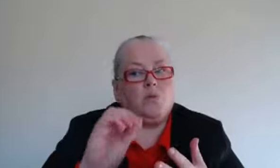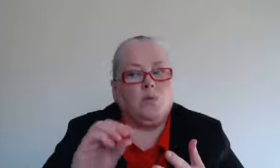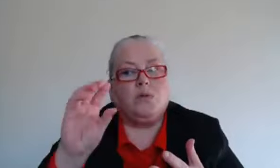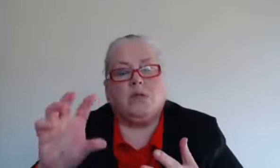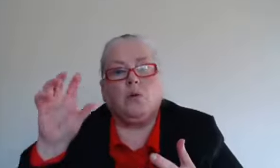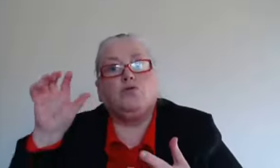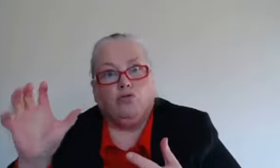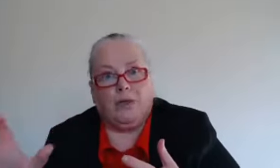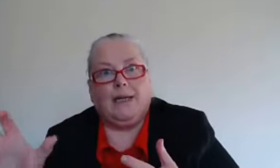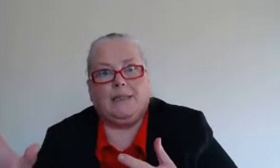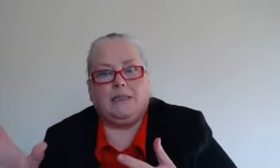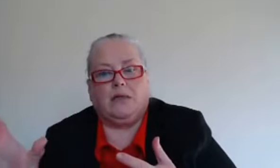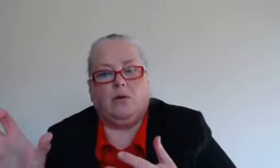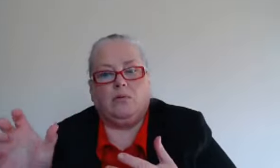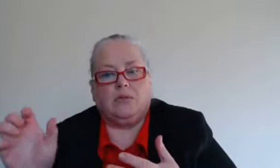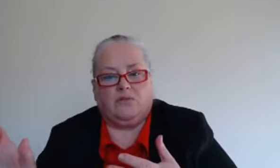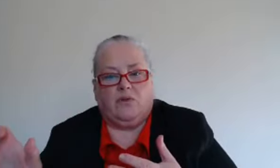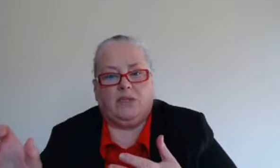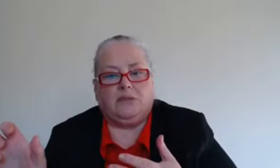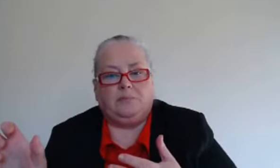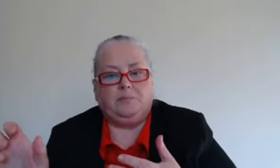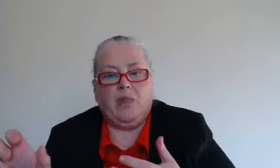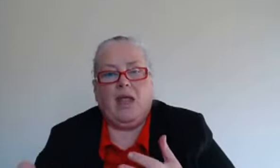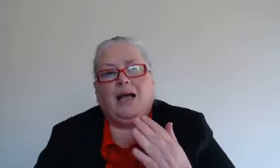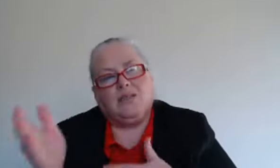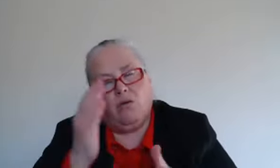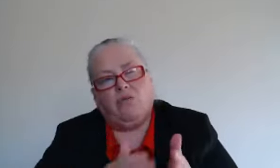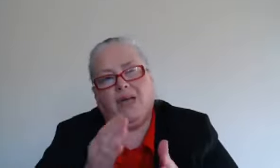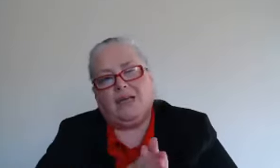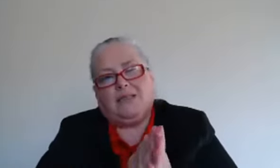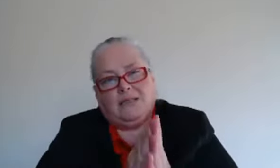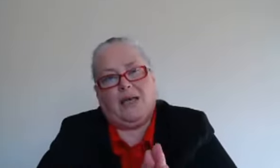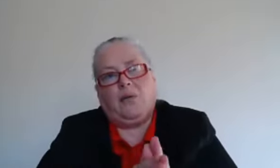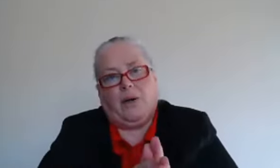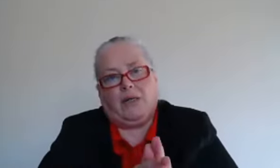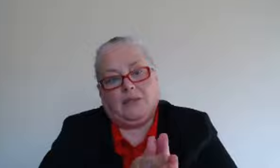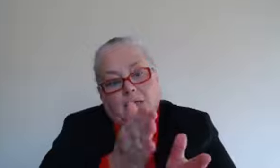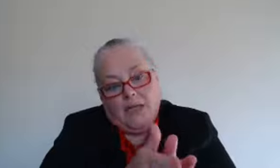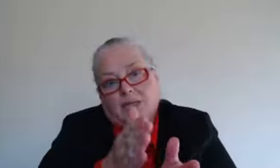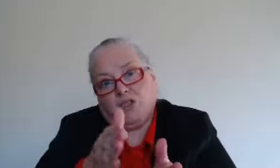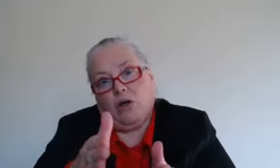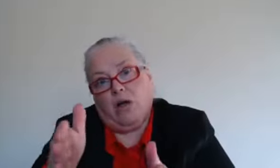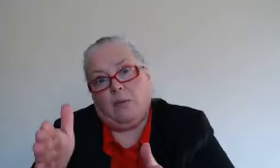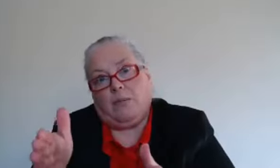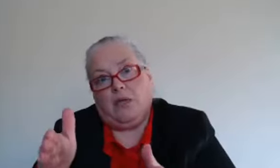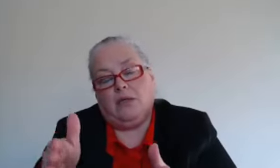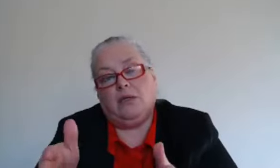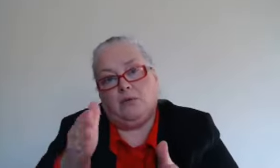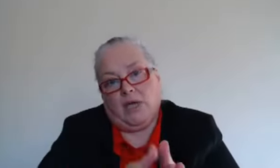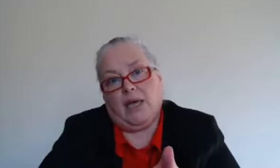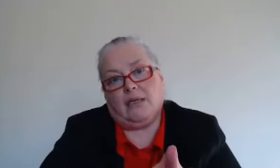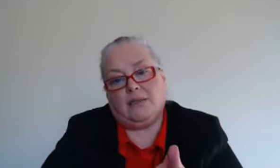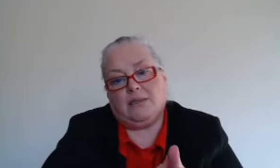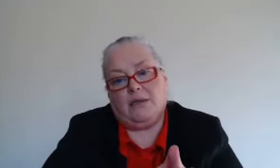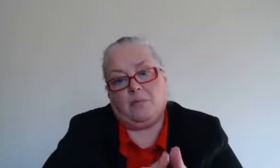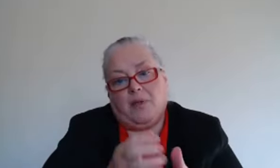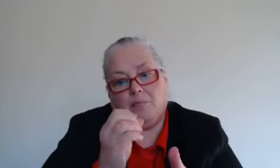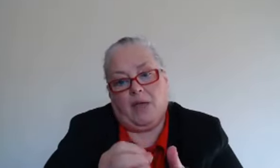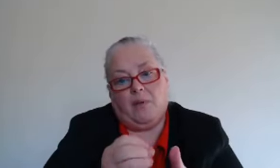towards those realistic goals is vital and don't forget to celebrate each time you take that step that baby